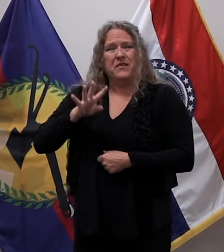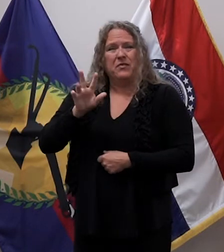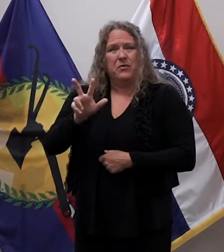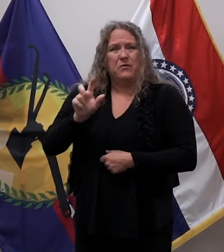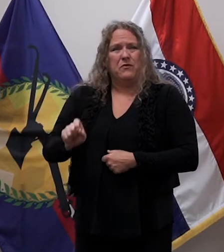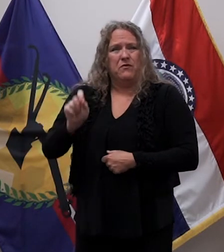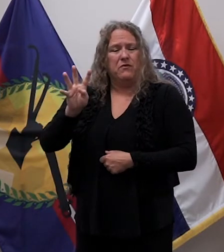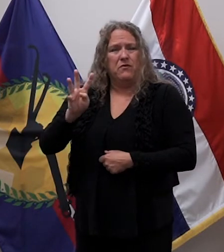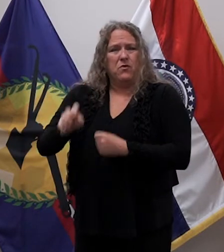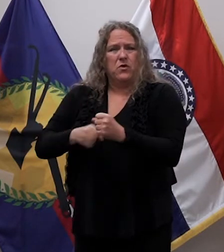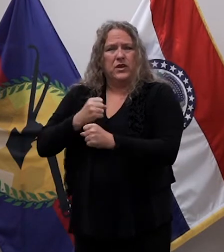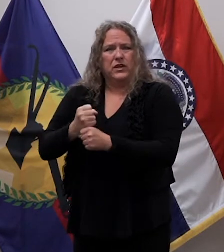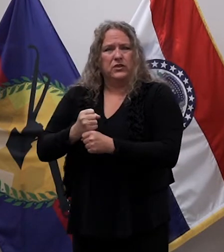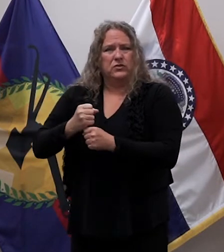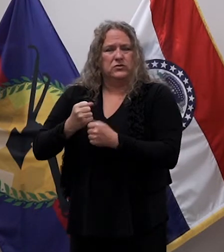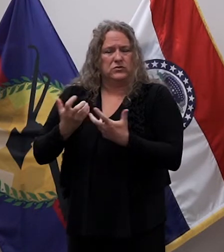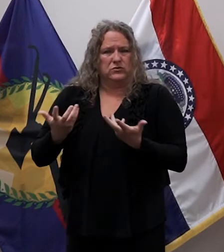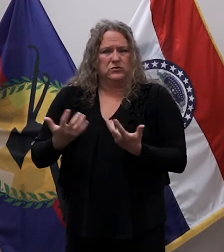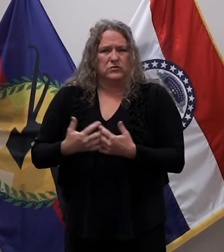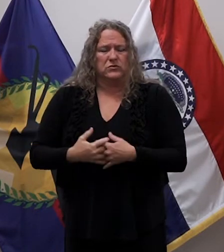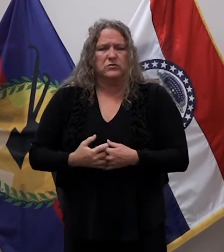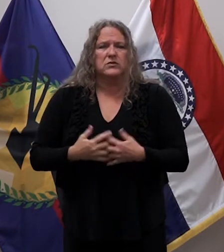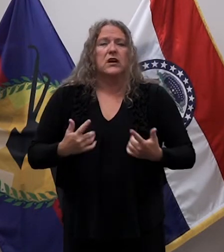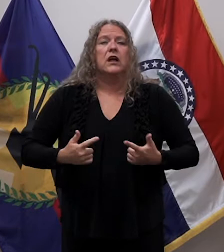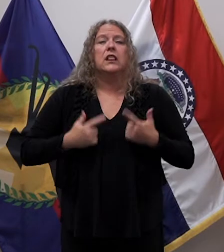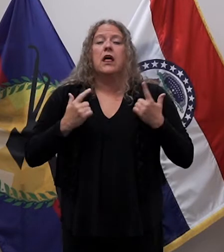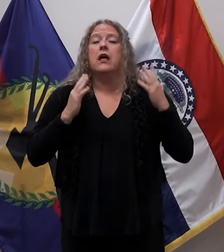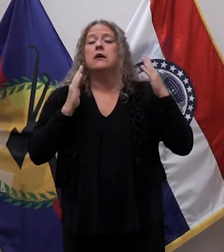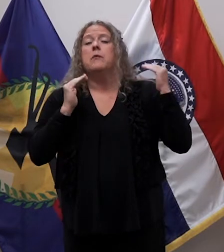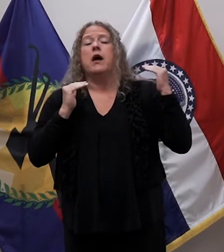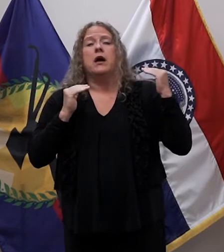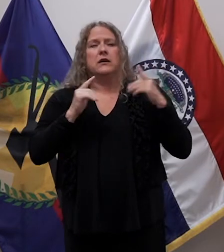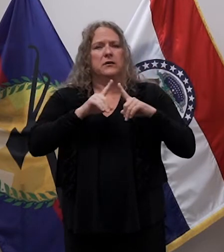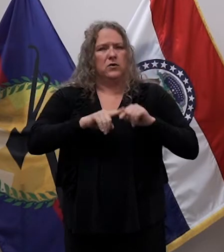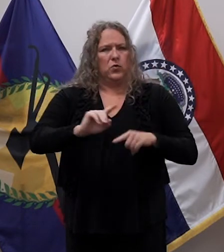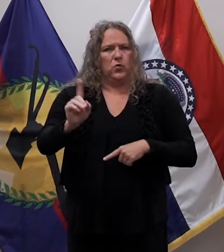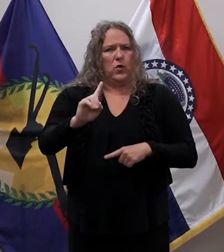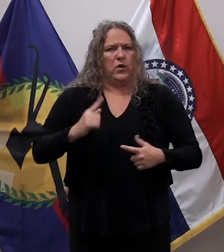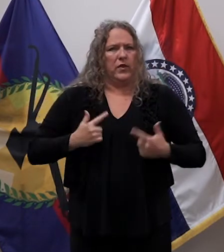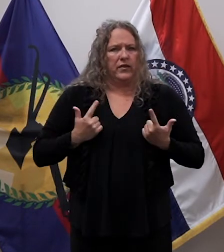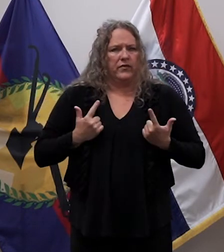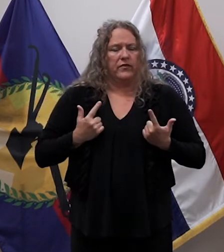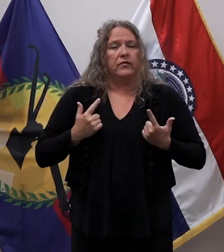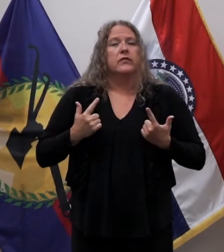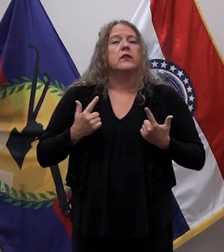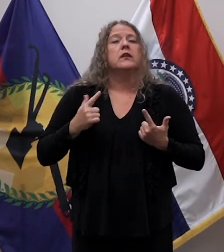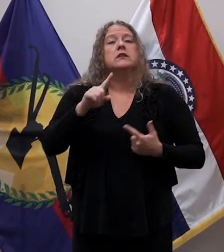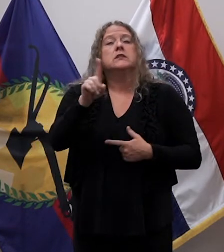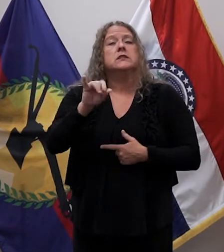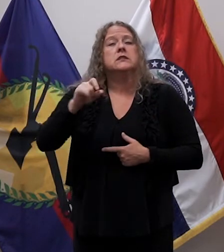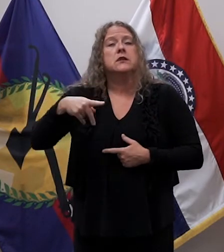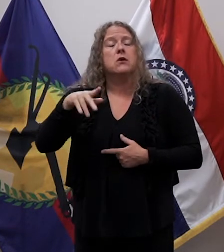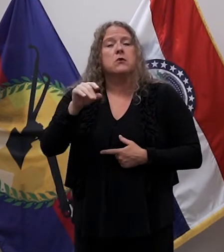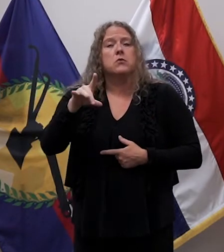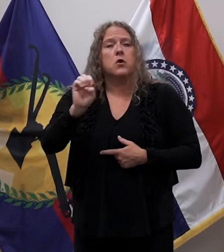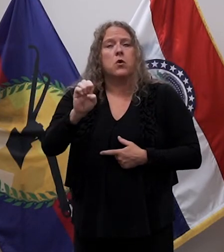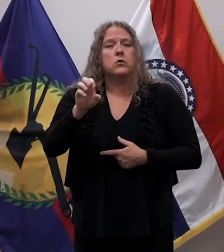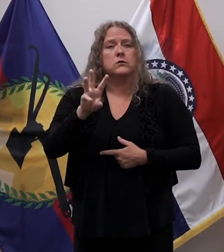Life expectancy varies greatly depending on the zip code of birth. For example, a child born in zip code